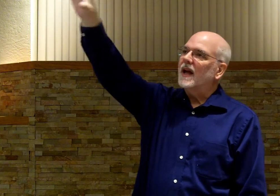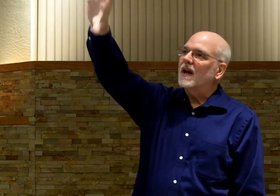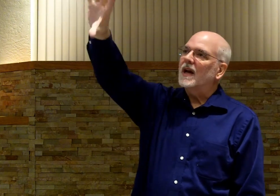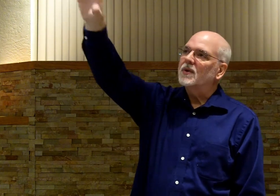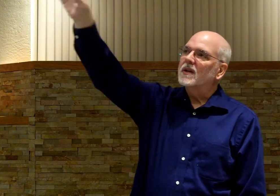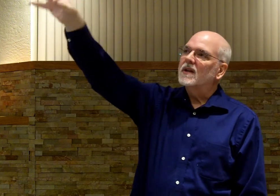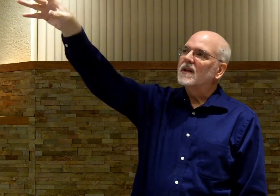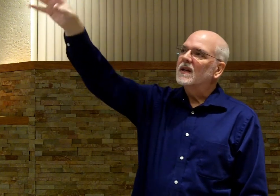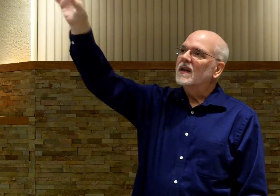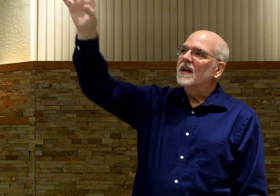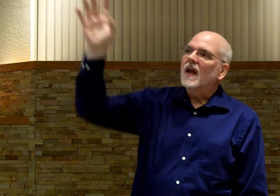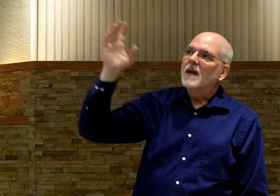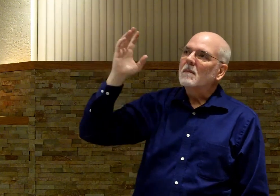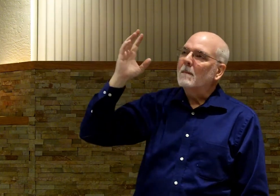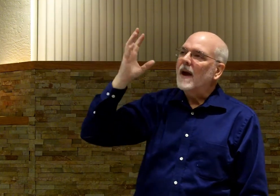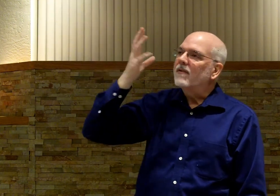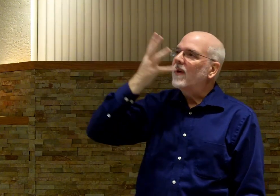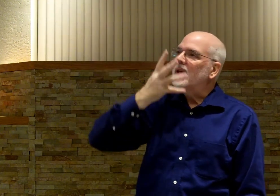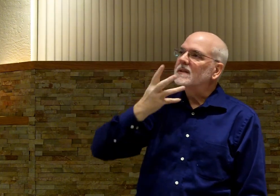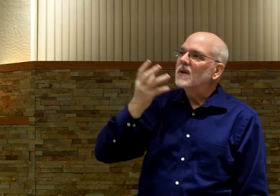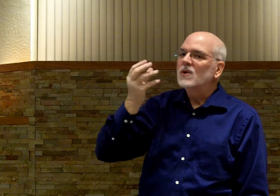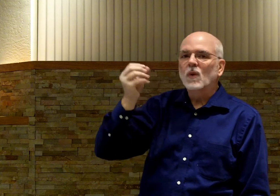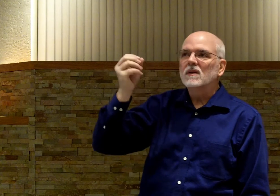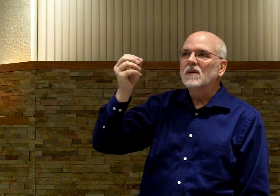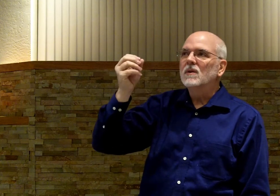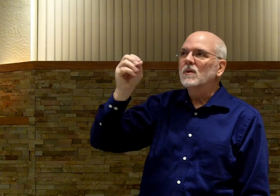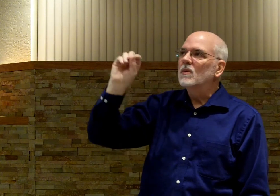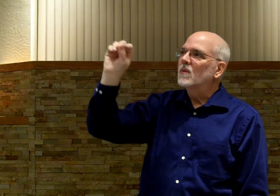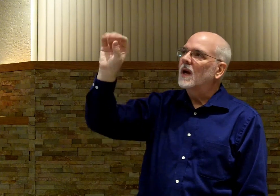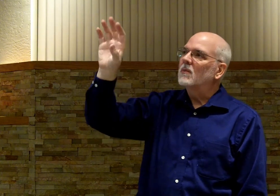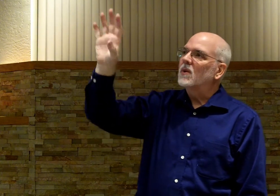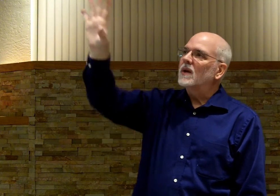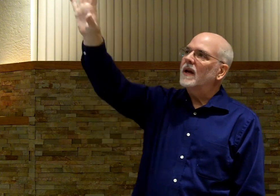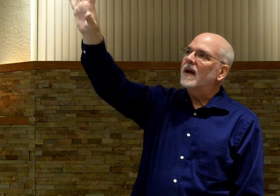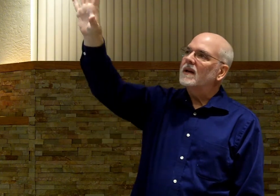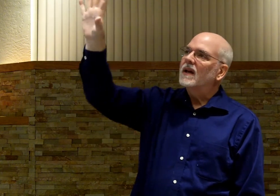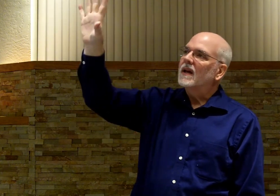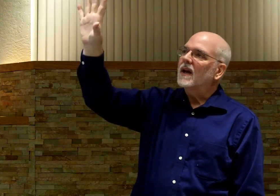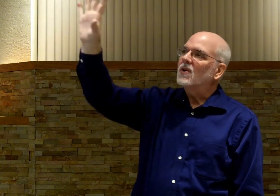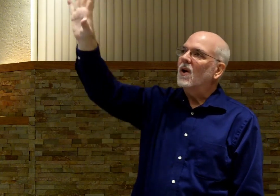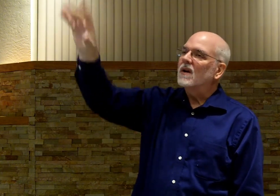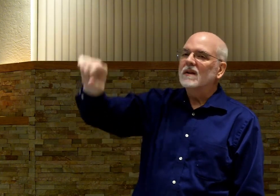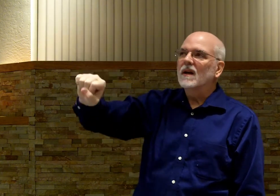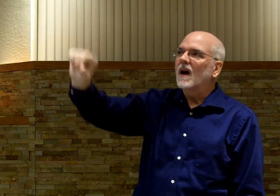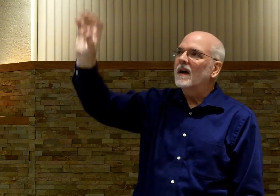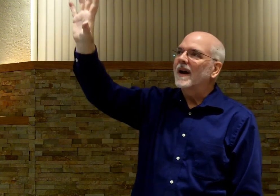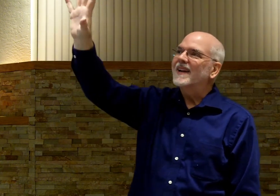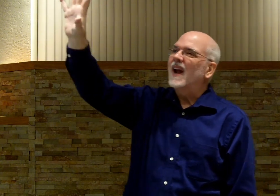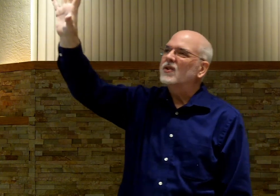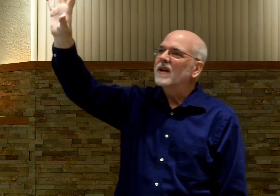that cloud. My face knows what to do when I'm looking at and talking to God. And I can actually